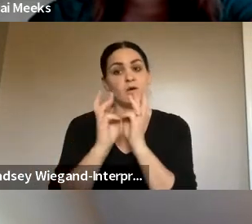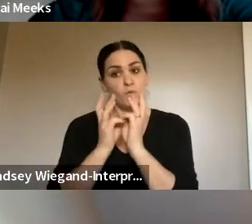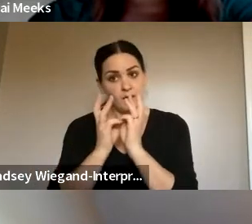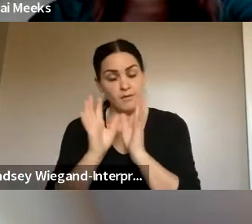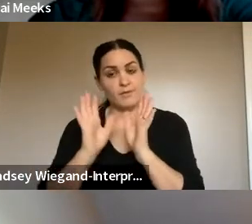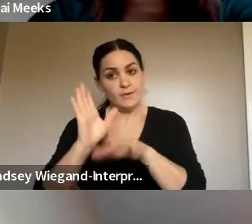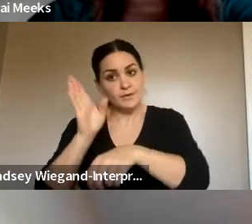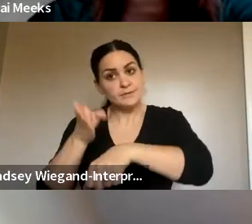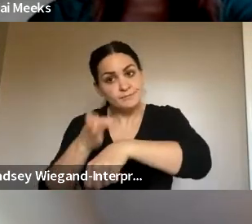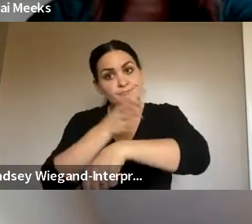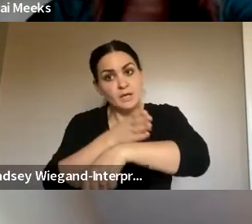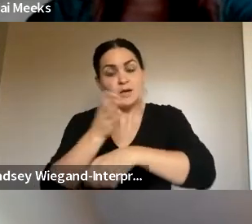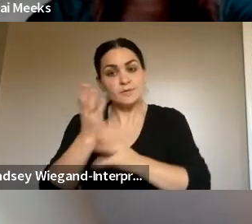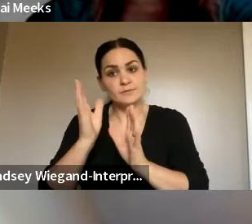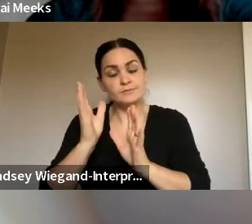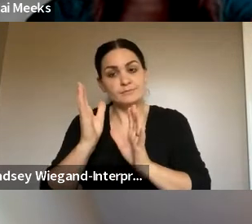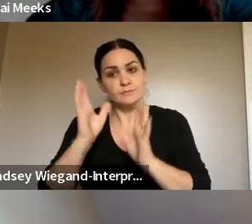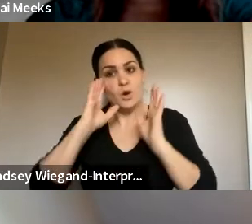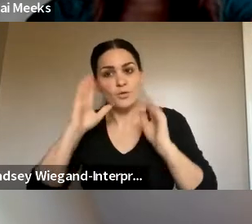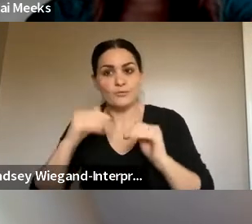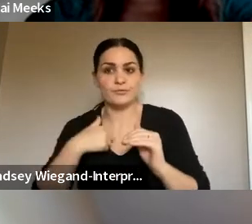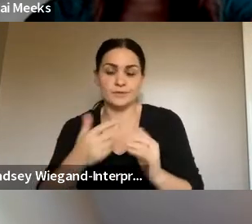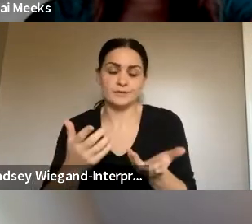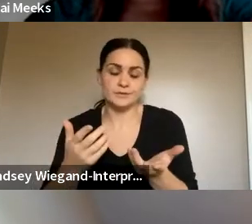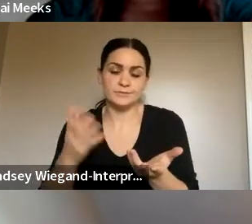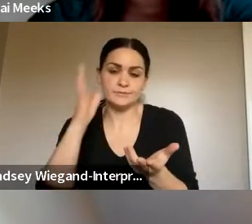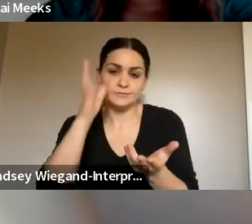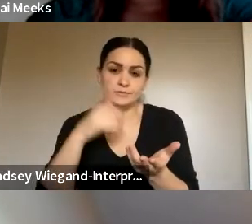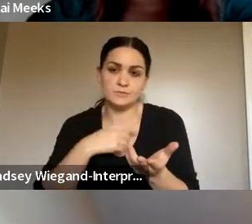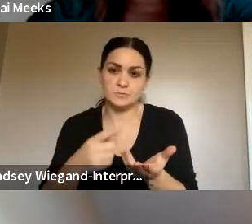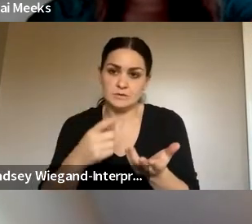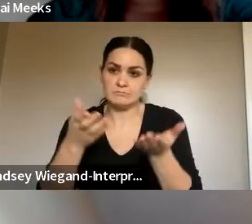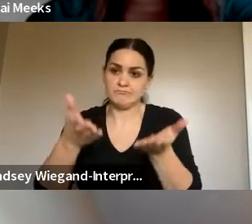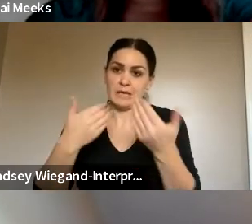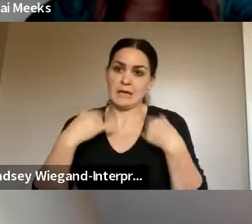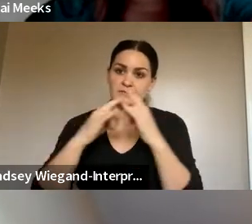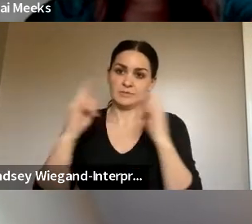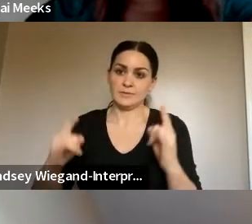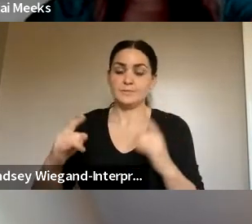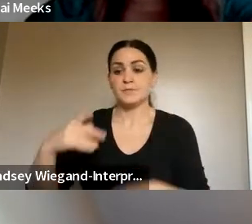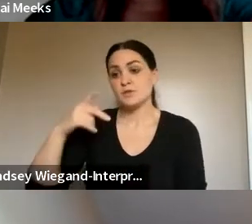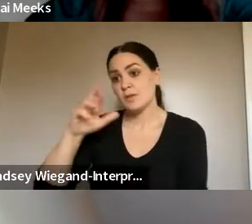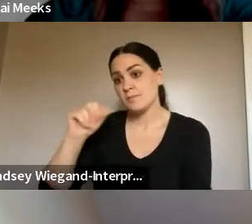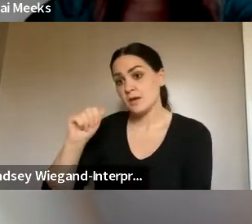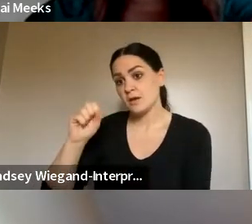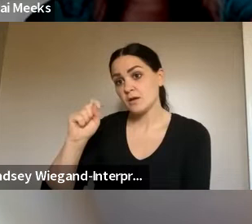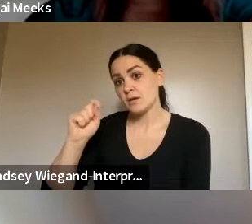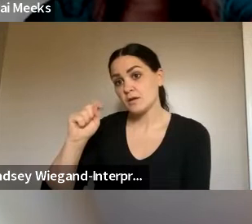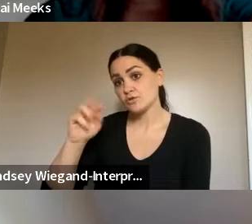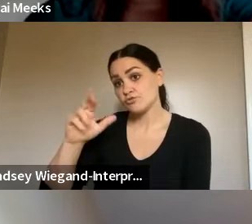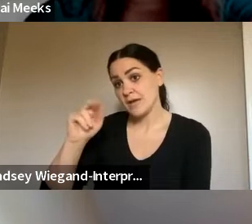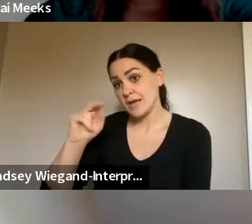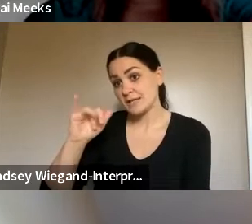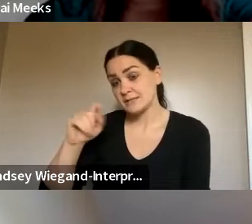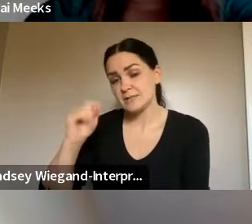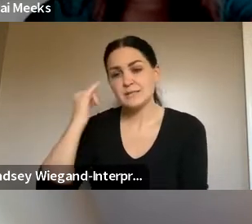for everybody to see. As far as paratransit, I know if Mr. Staley is on, because what you're referring